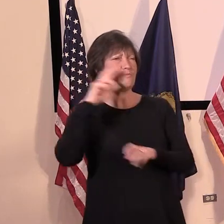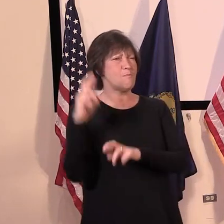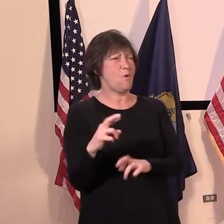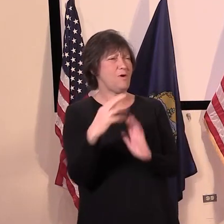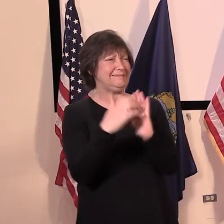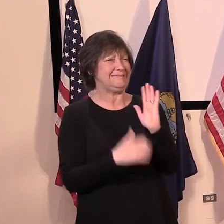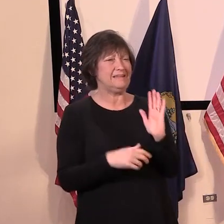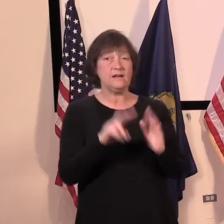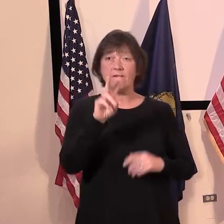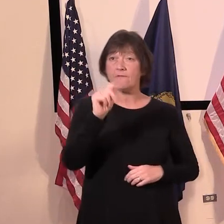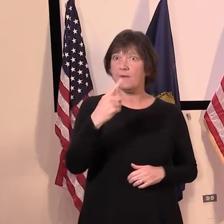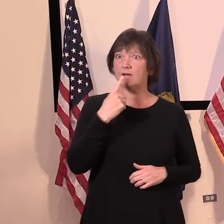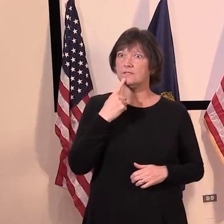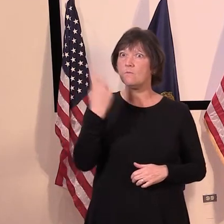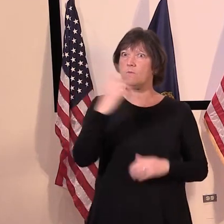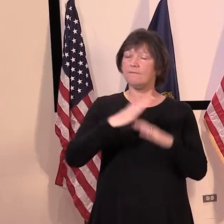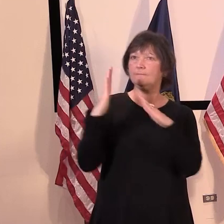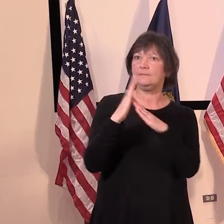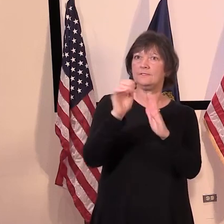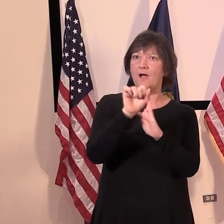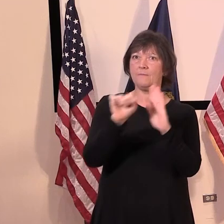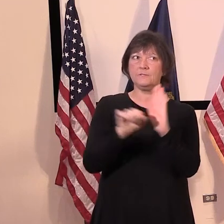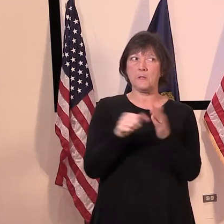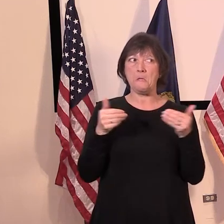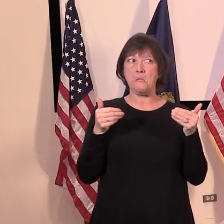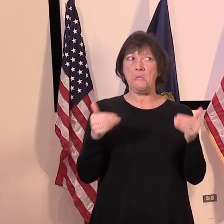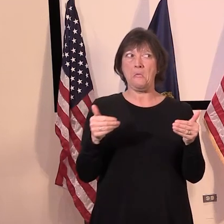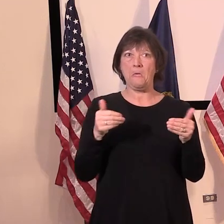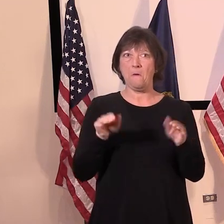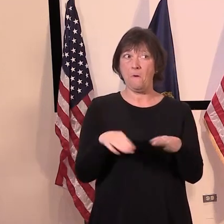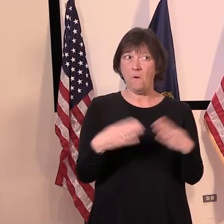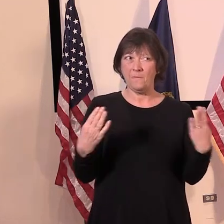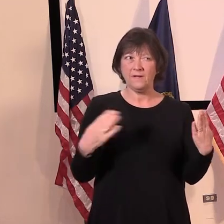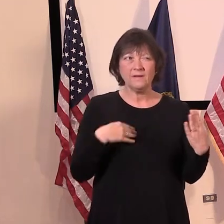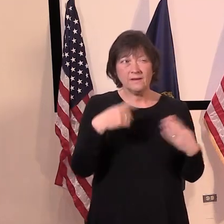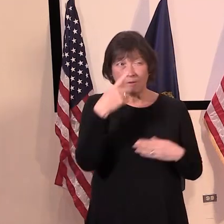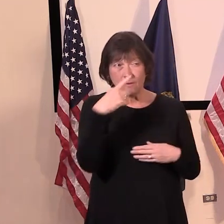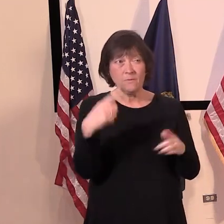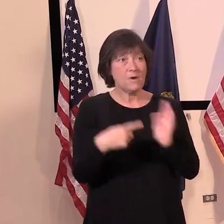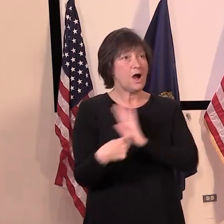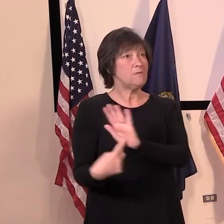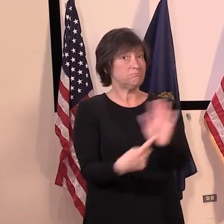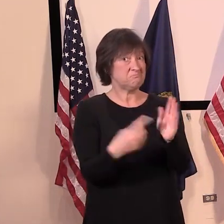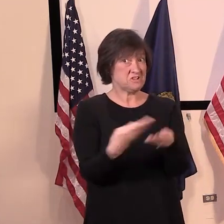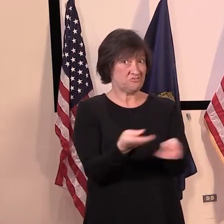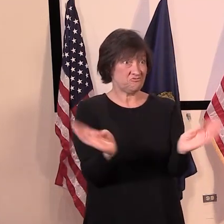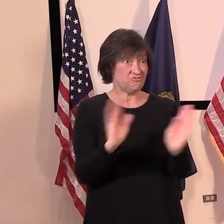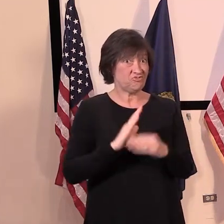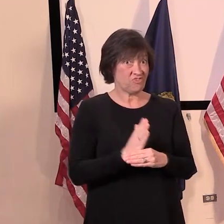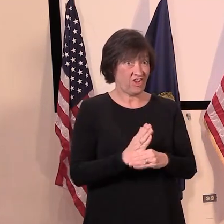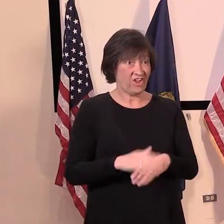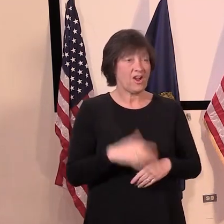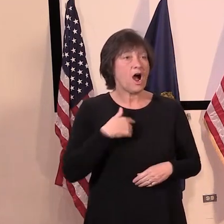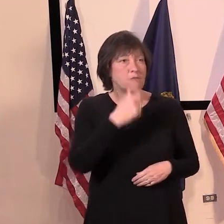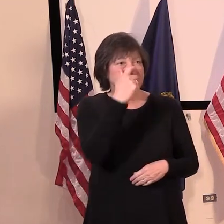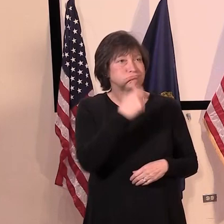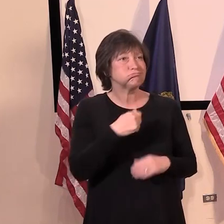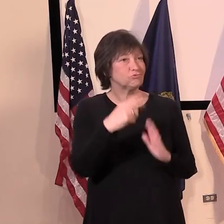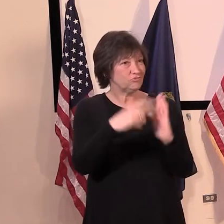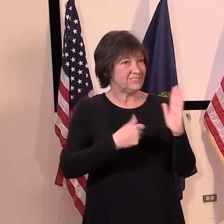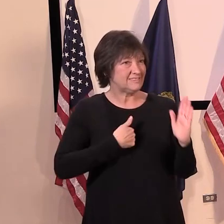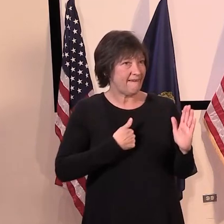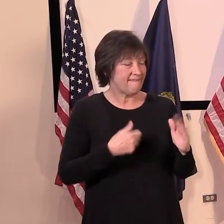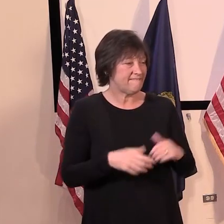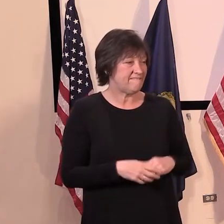or other that Vermont was among the best states to go forward. Is that something you could share with us? I would be interested in seeing that.